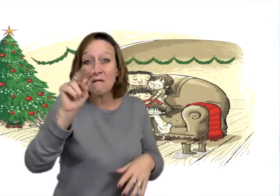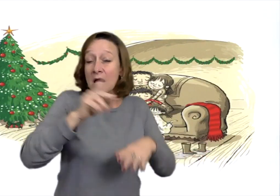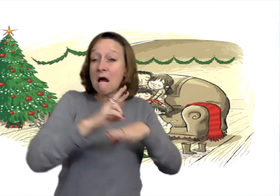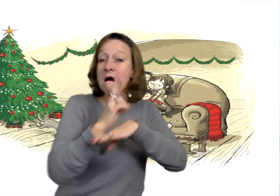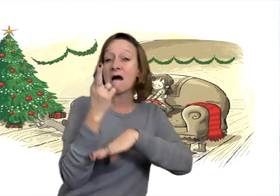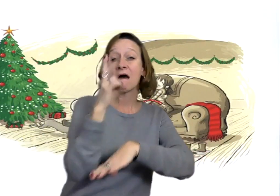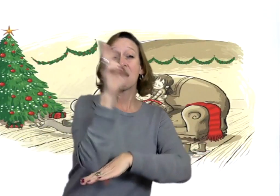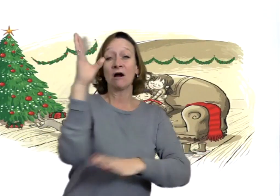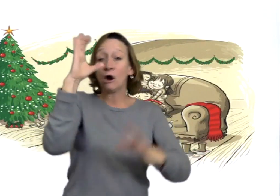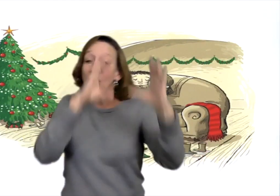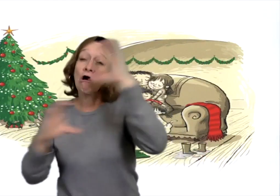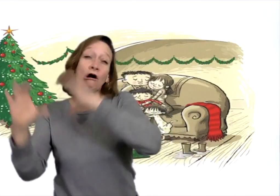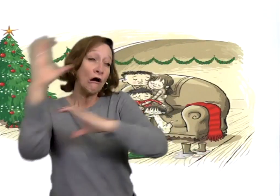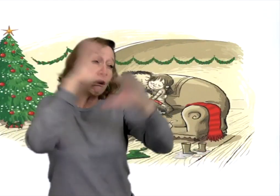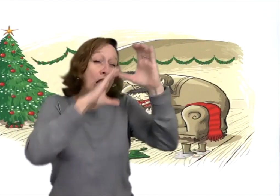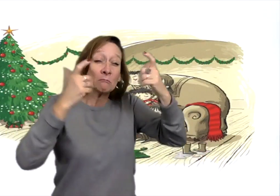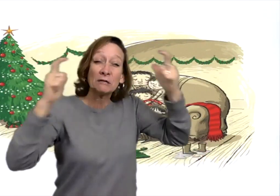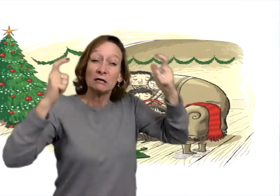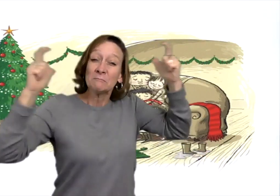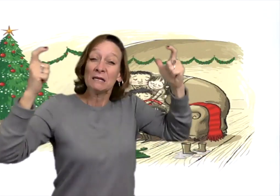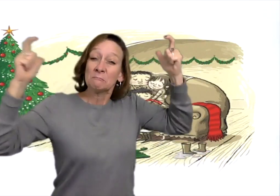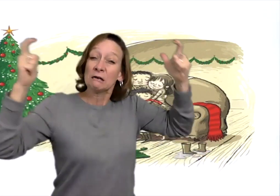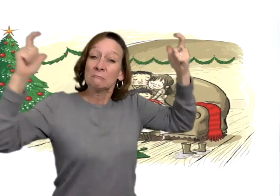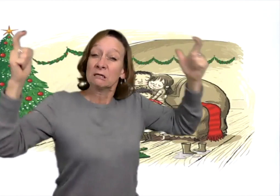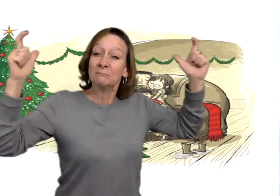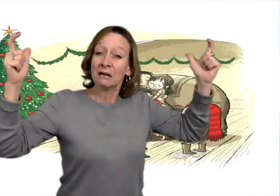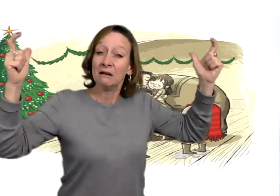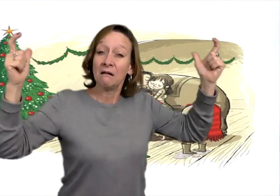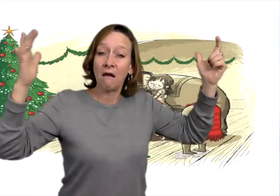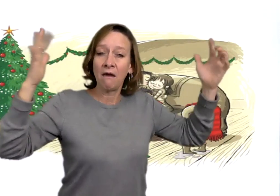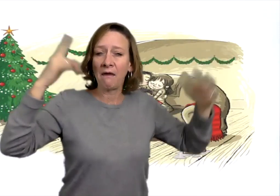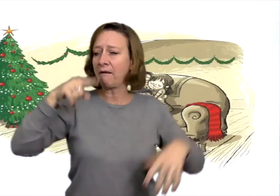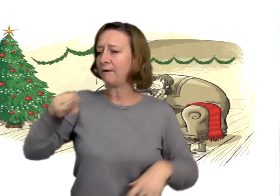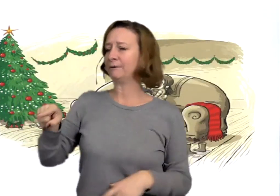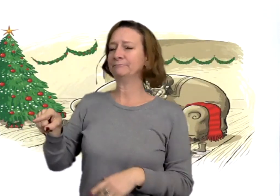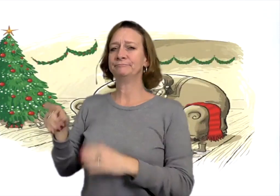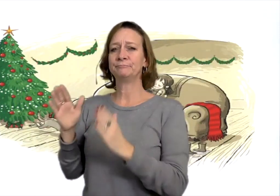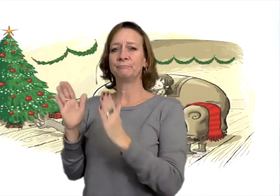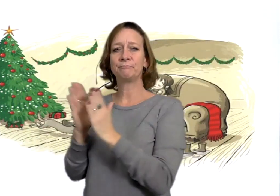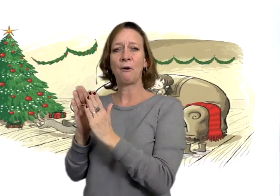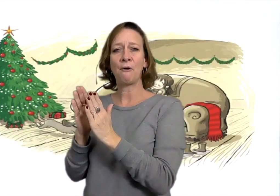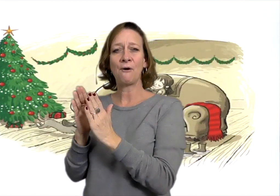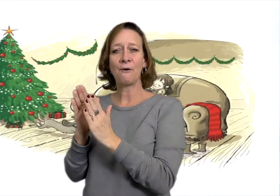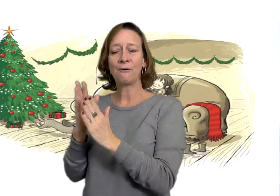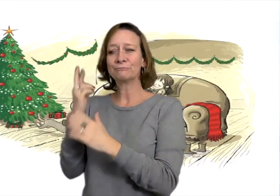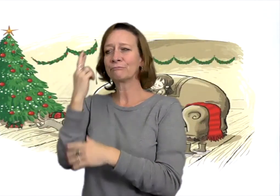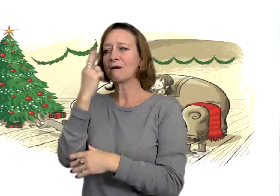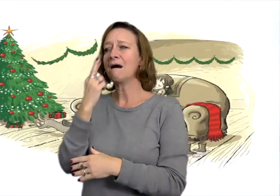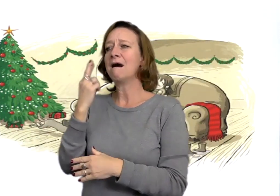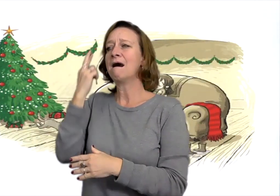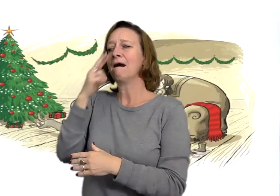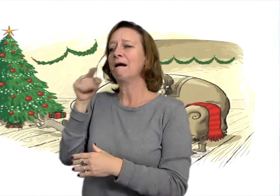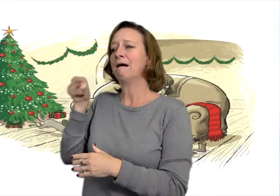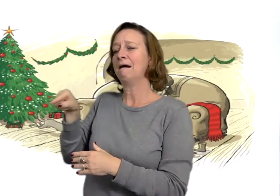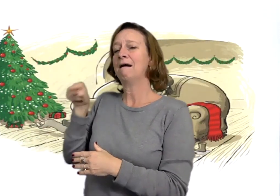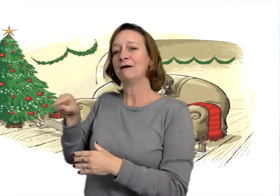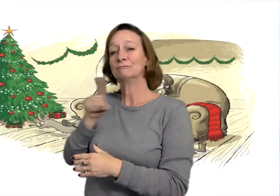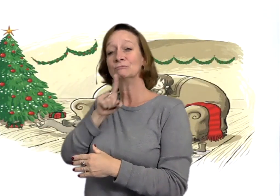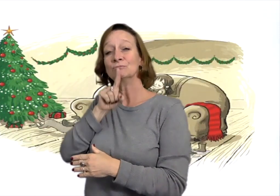Roland going out in his rocket, searching the universe for the biggest gift, and then realizing he wanted the